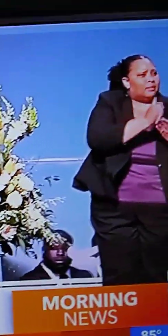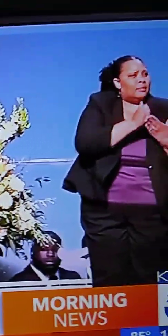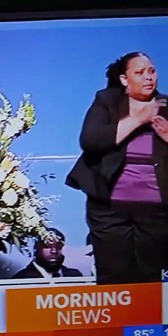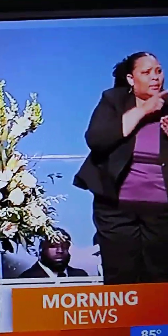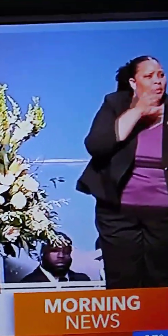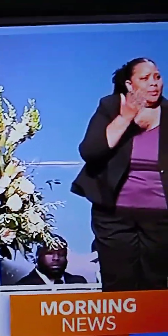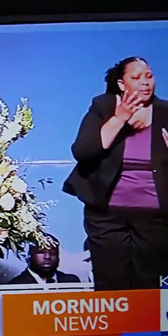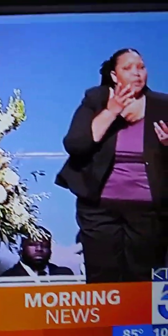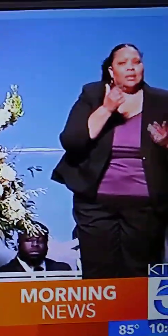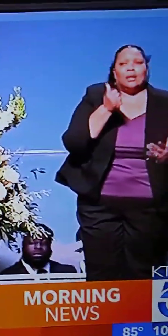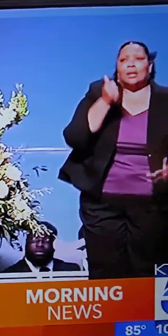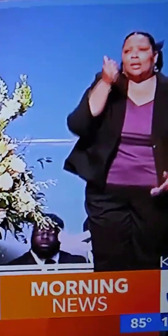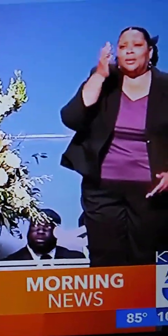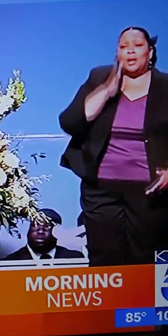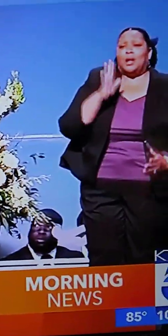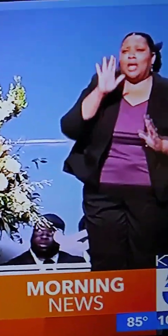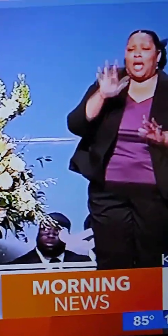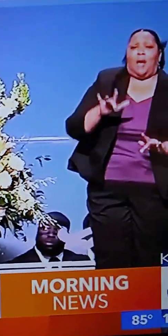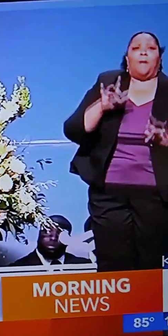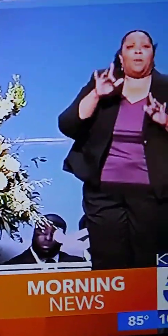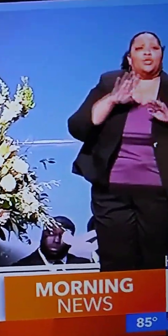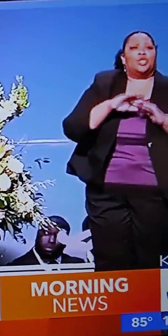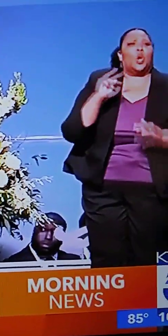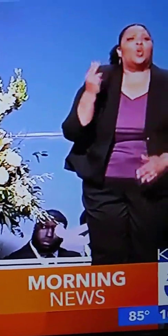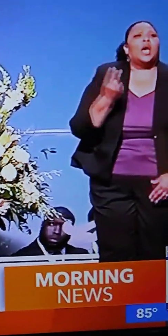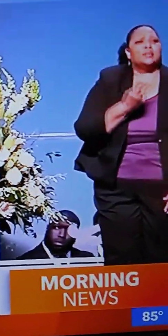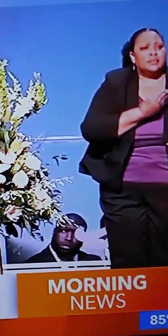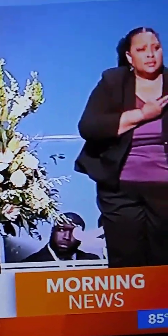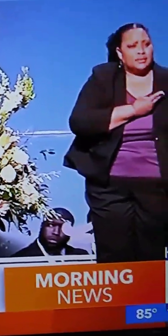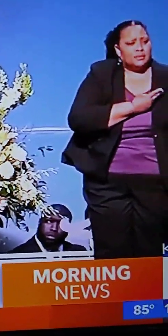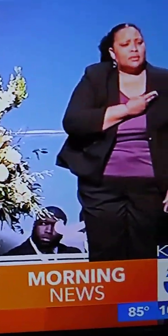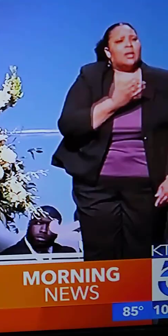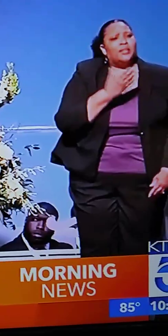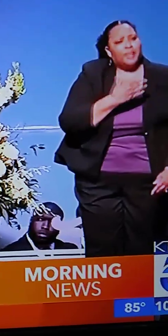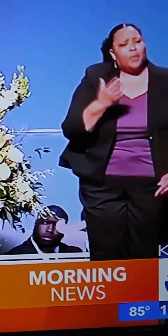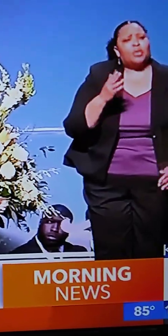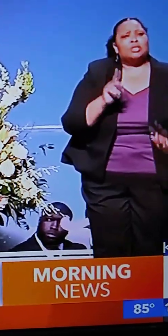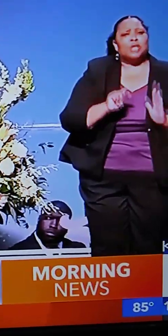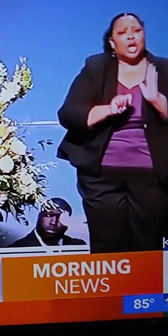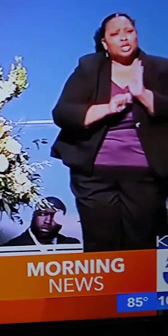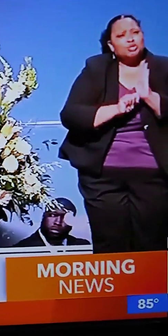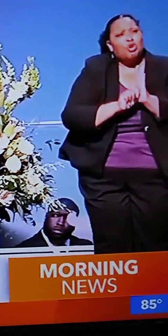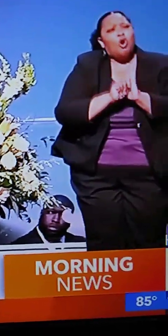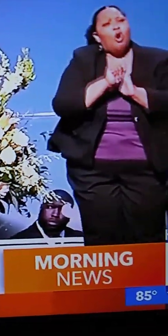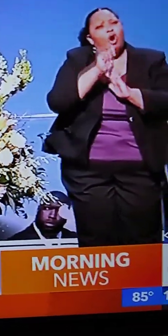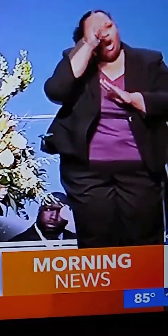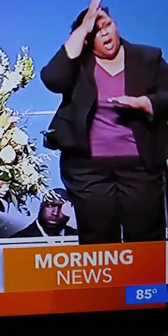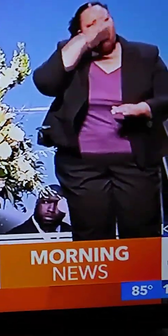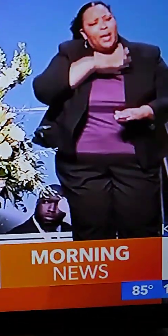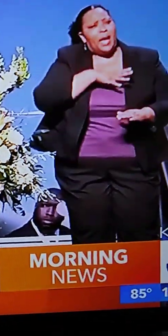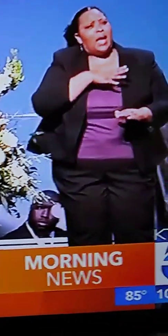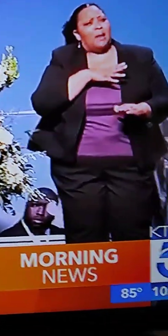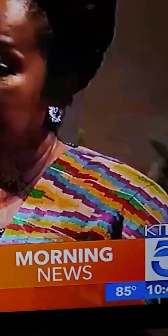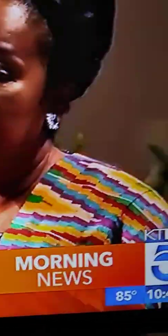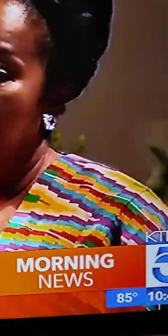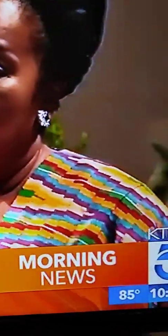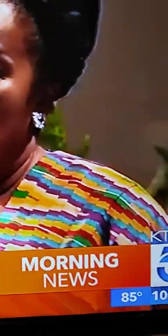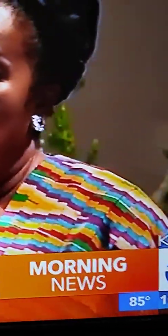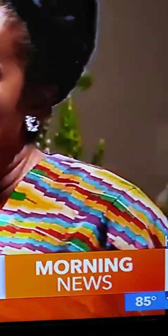Oh God, have mercy on us. There was a tall man by the name of Big Floyd